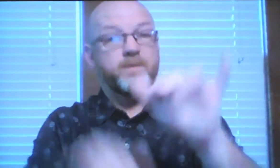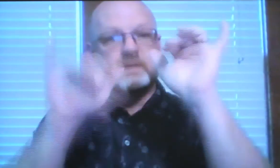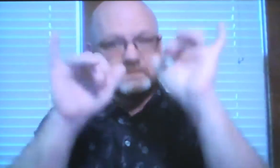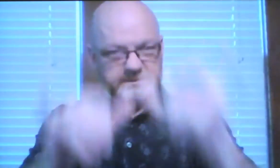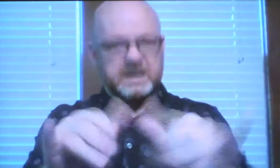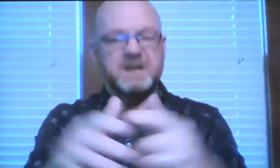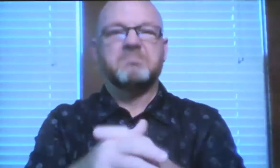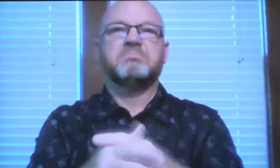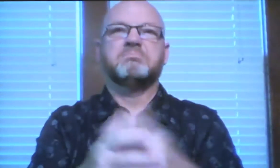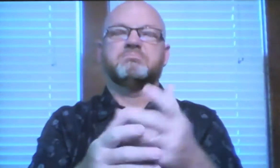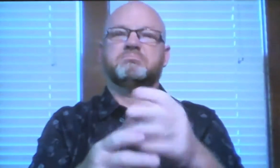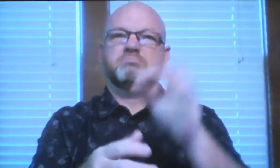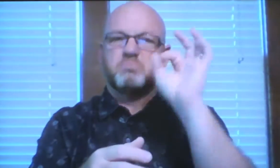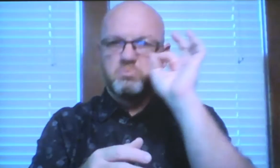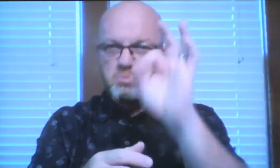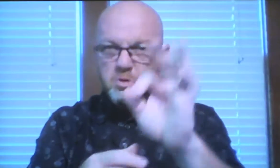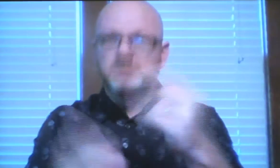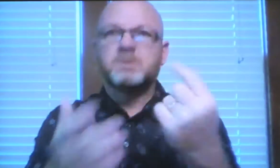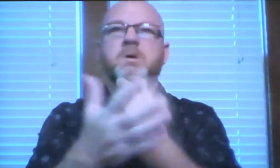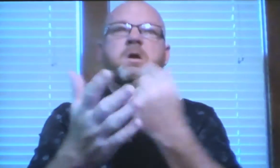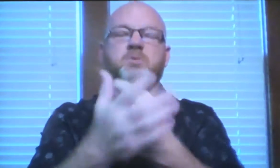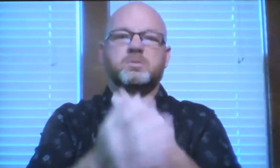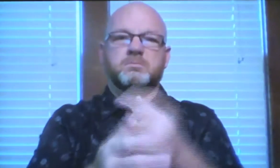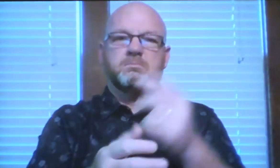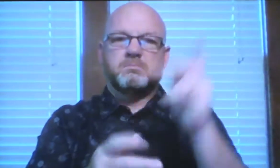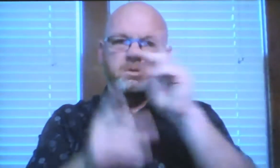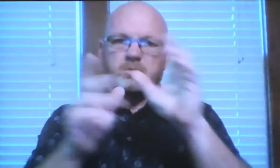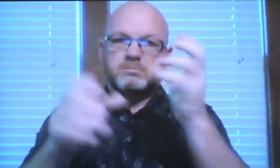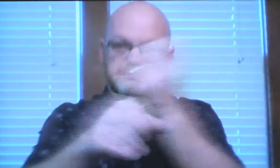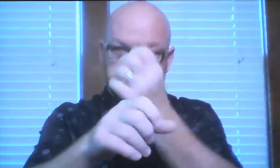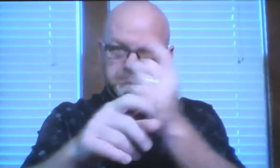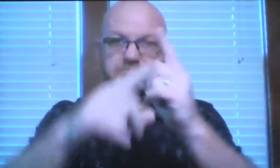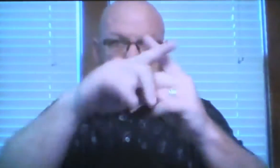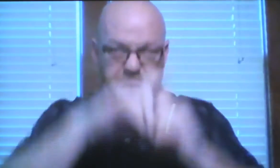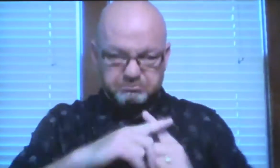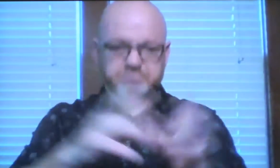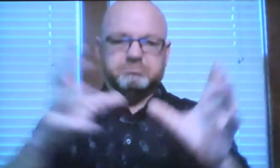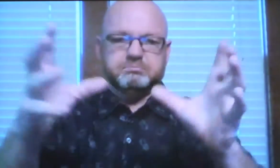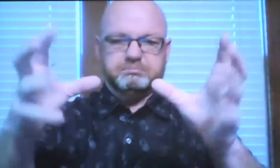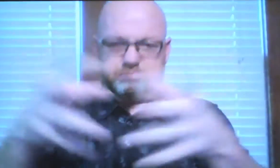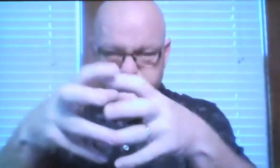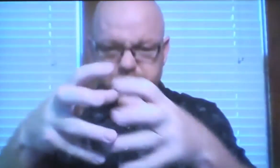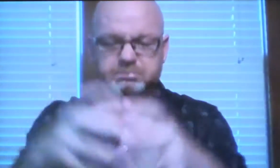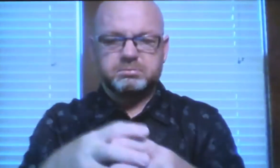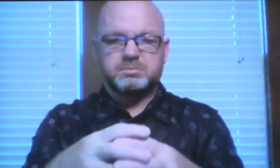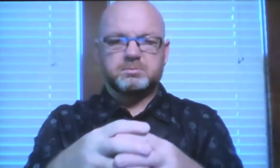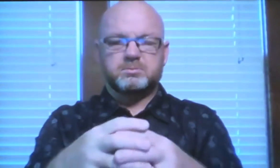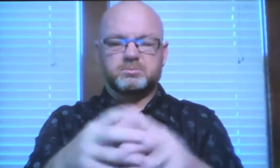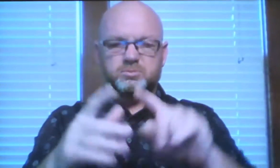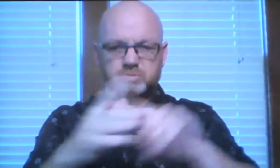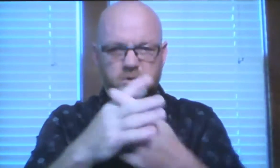So in Corinth, the same pattern had happened. Paul preached the gospel. People trusted Christ.